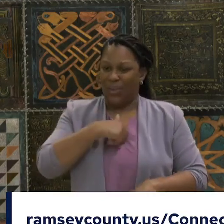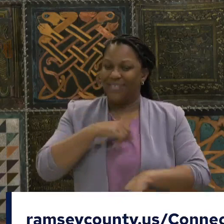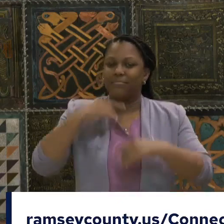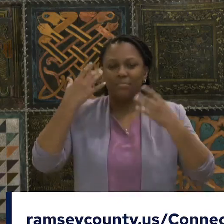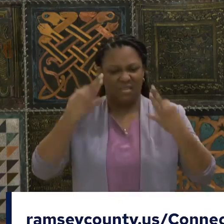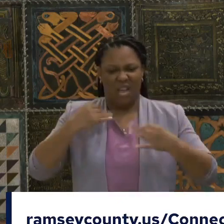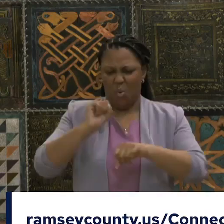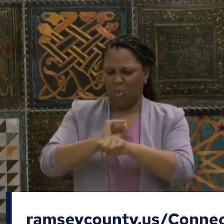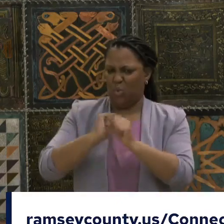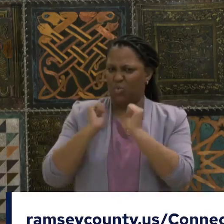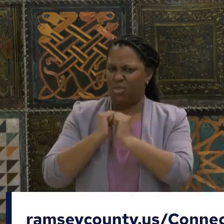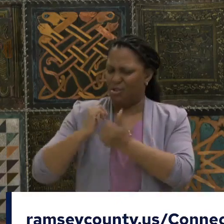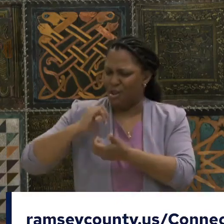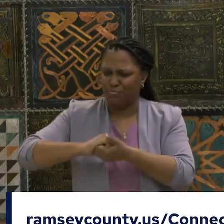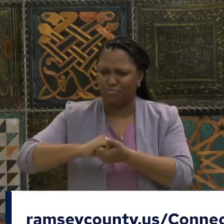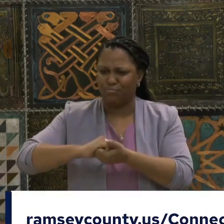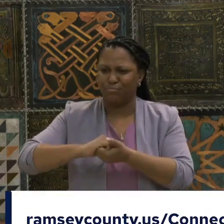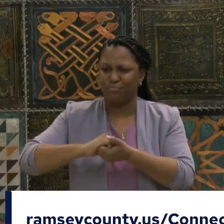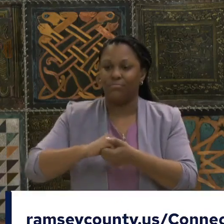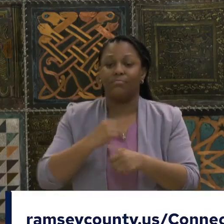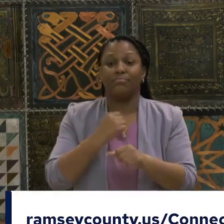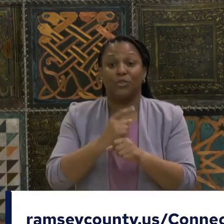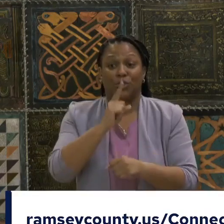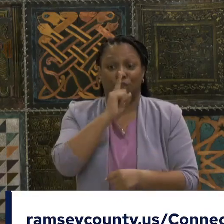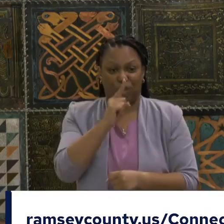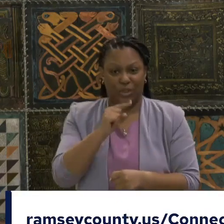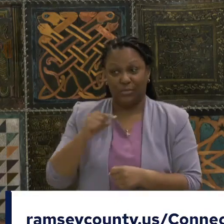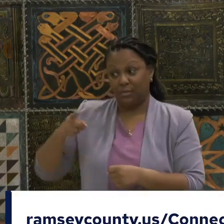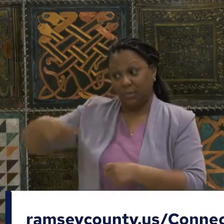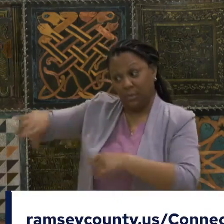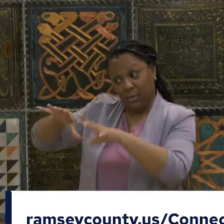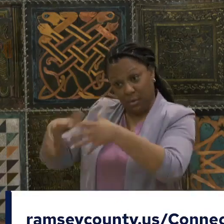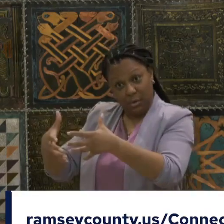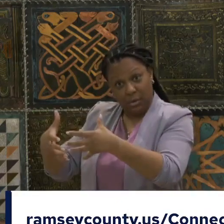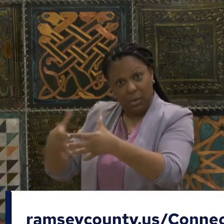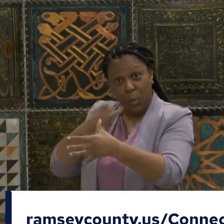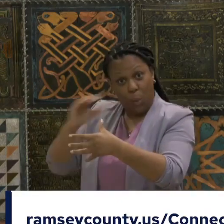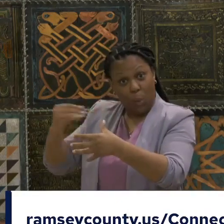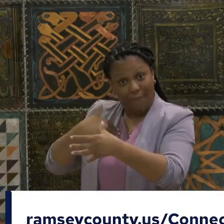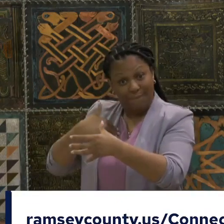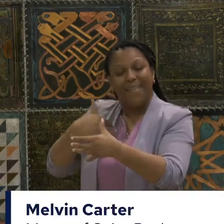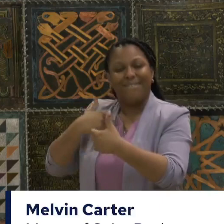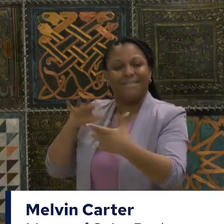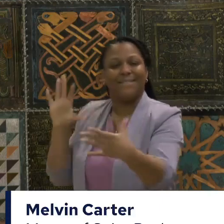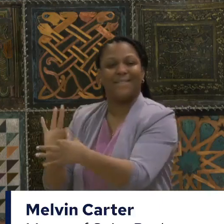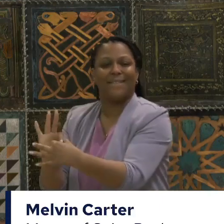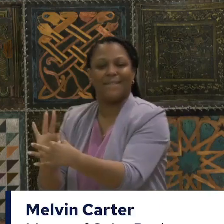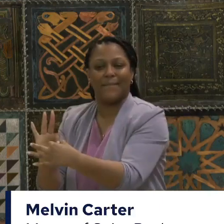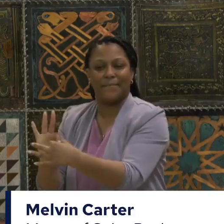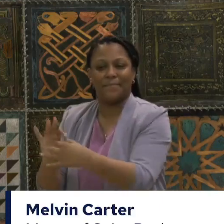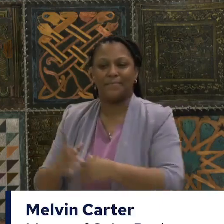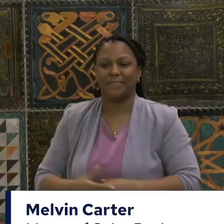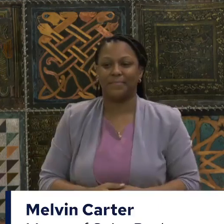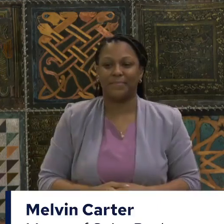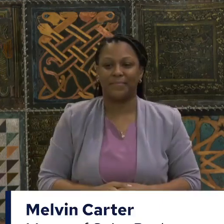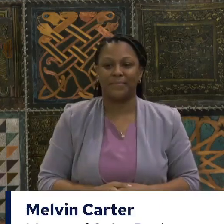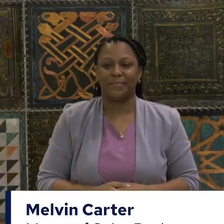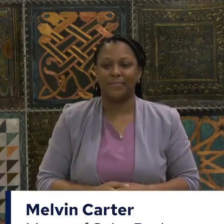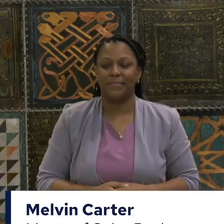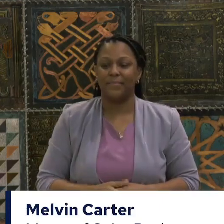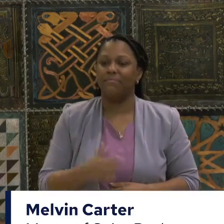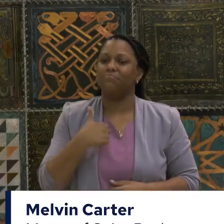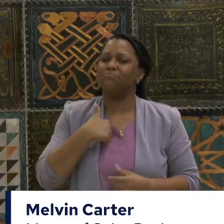have those tools at their disposal. One thing I tell people all the time is that this work